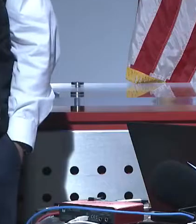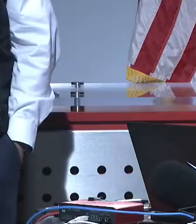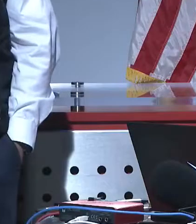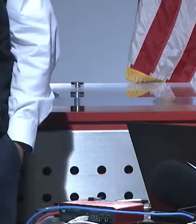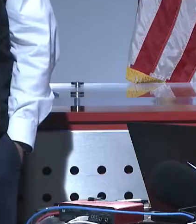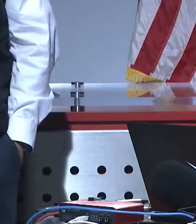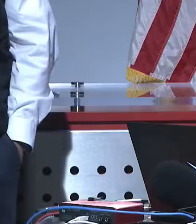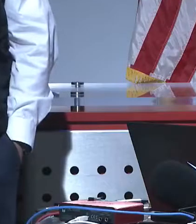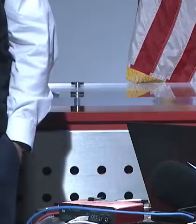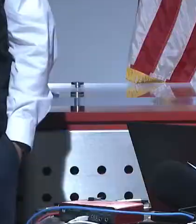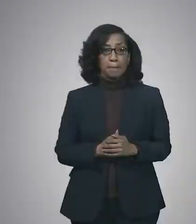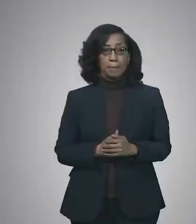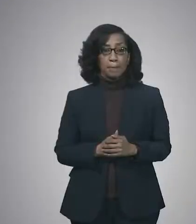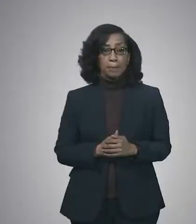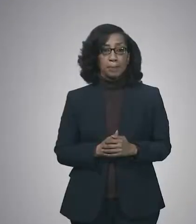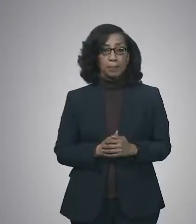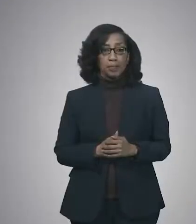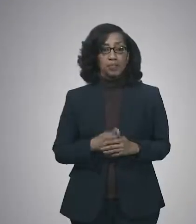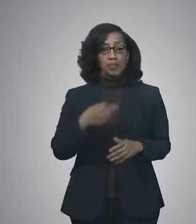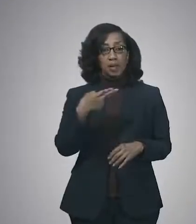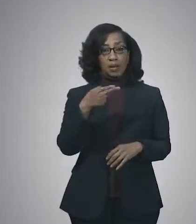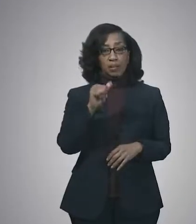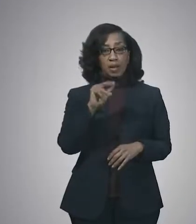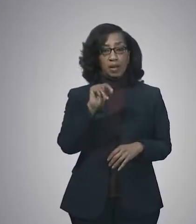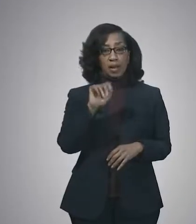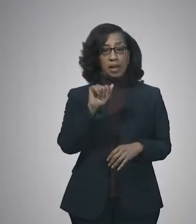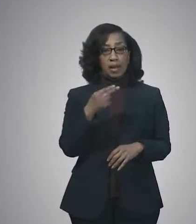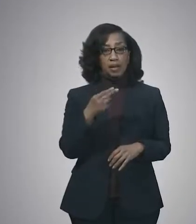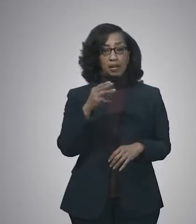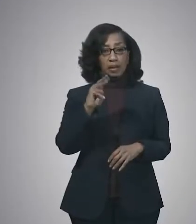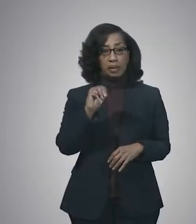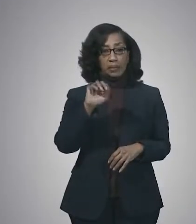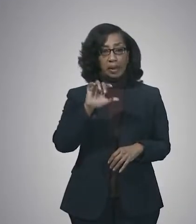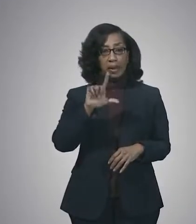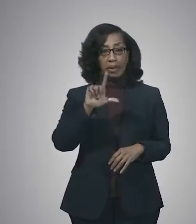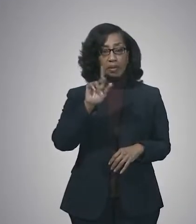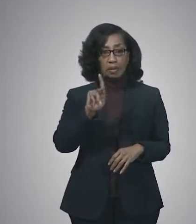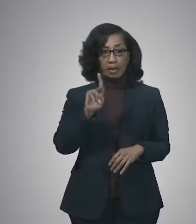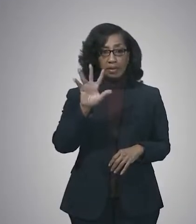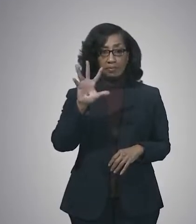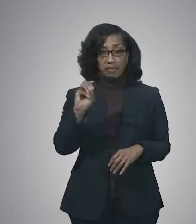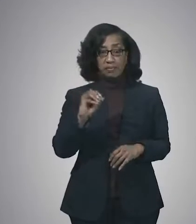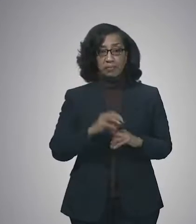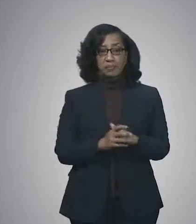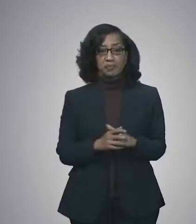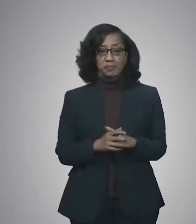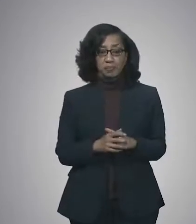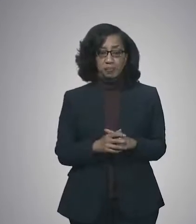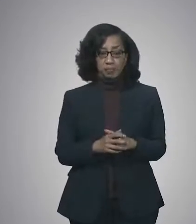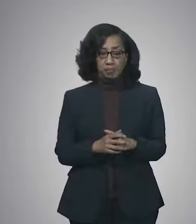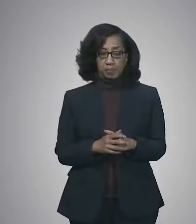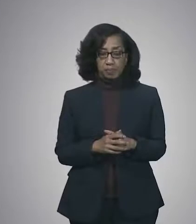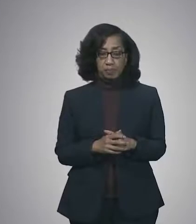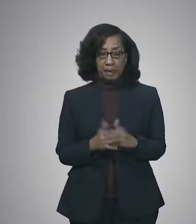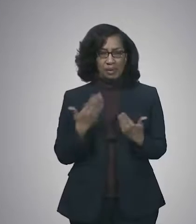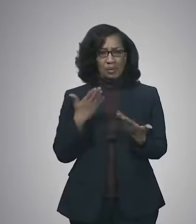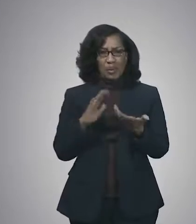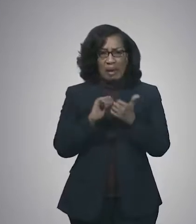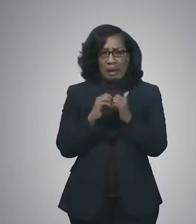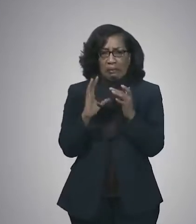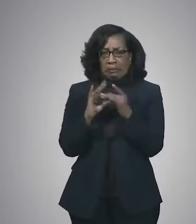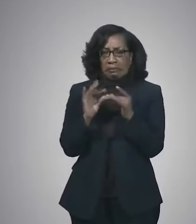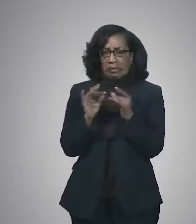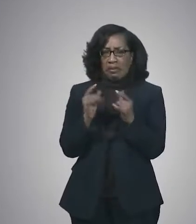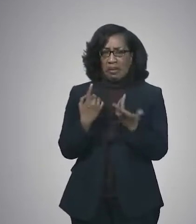MLK 50. Good afternoon. I'm wondering if, I'm not really sure the best way to phrase it, I'm basically